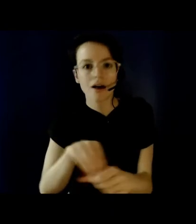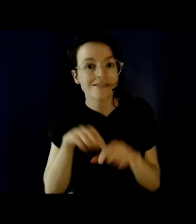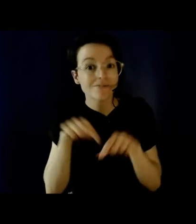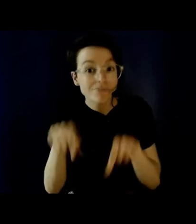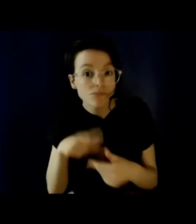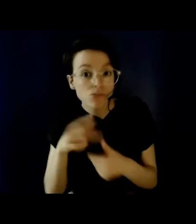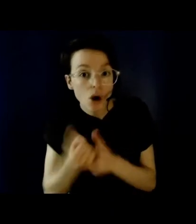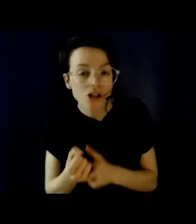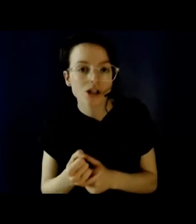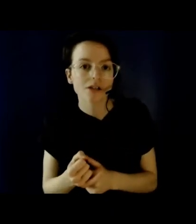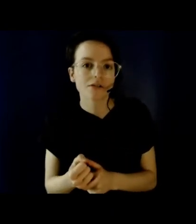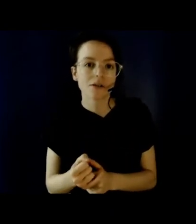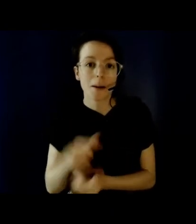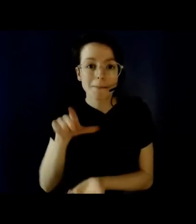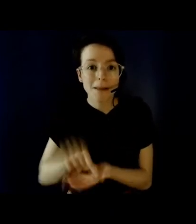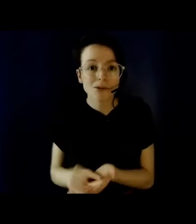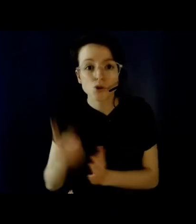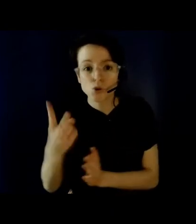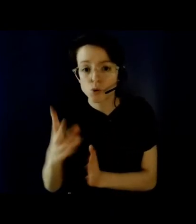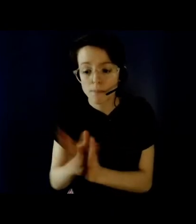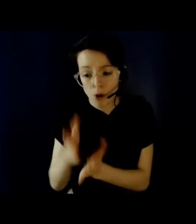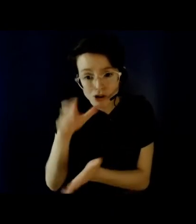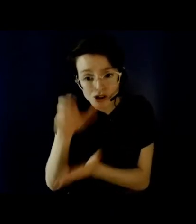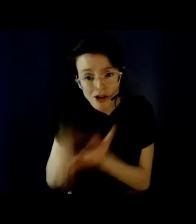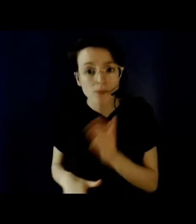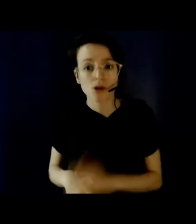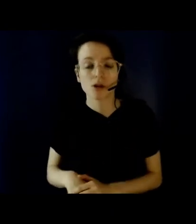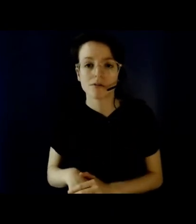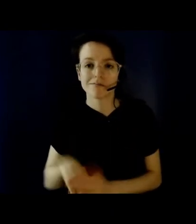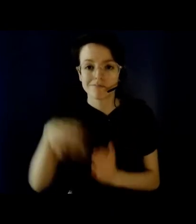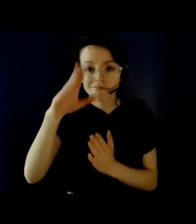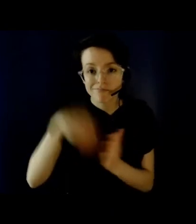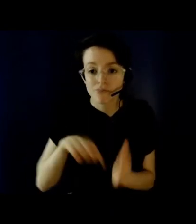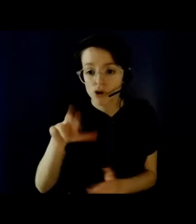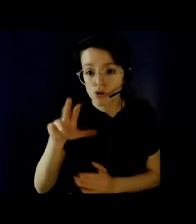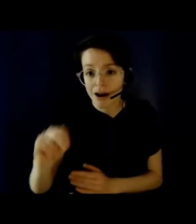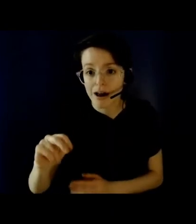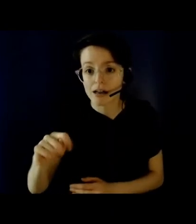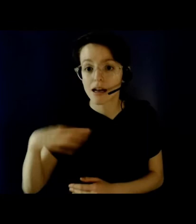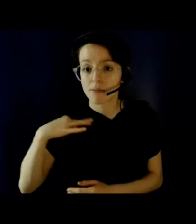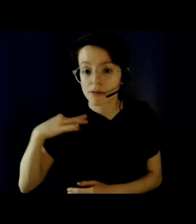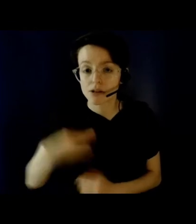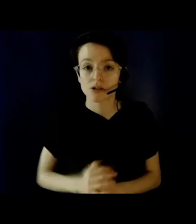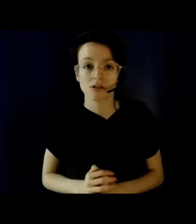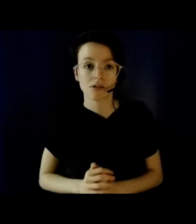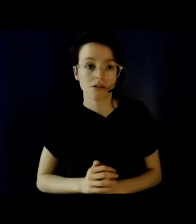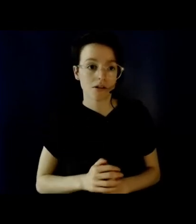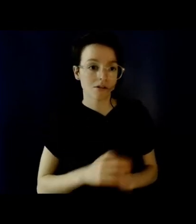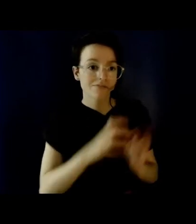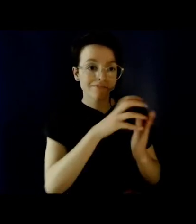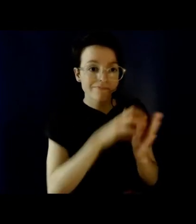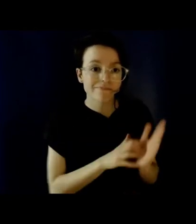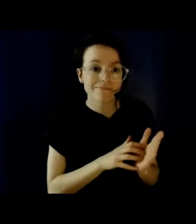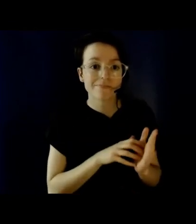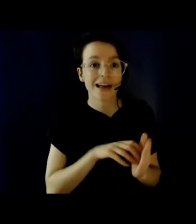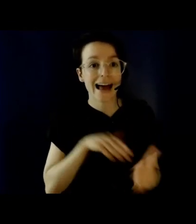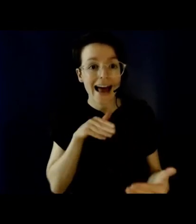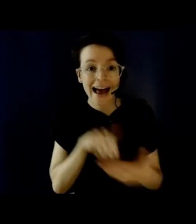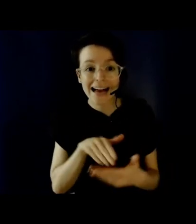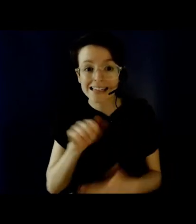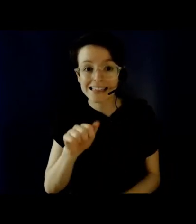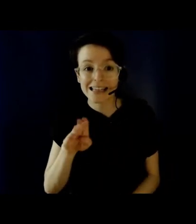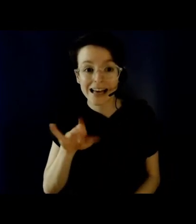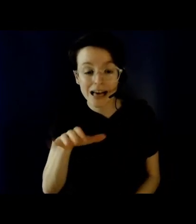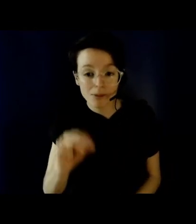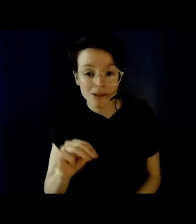publish two book chapters. I've been able to submit and win grants. I've been able to produce an anti-ableism resource for my department. I've been able to speak on several